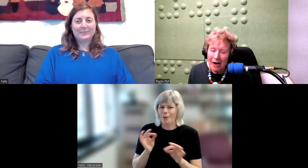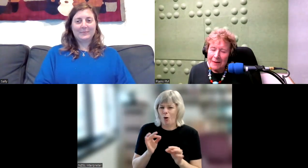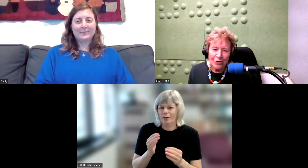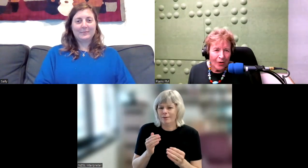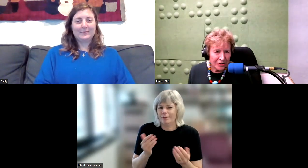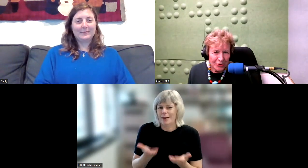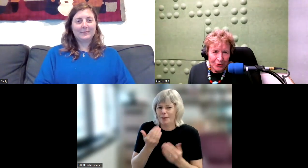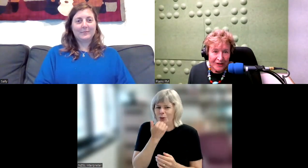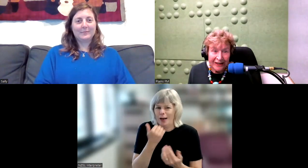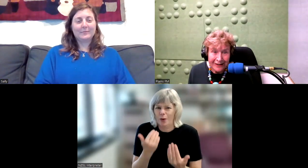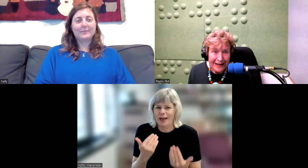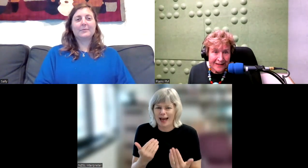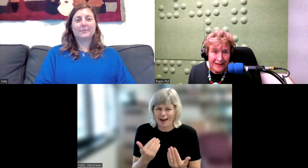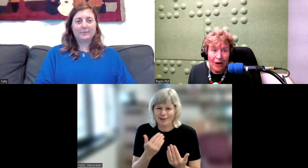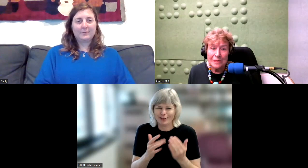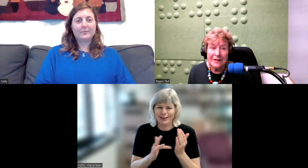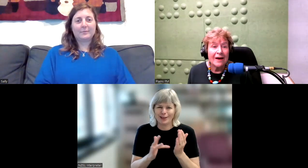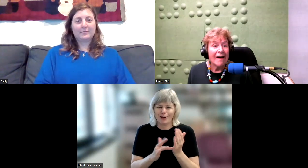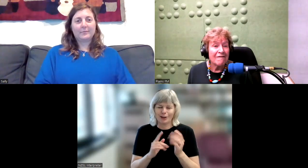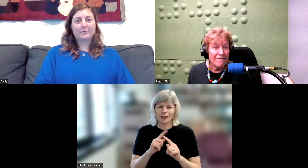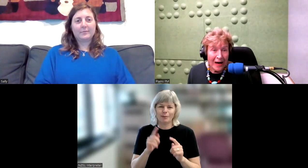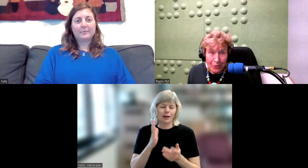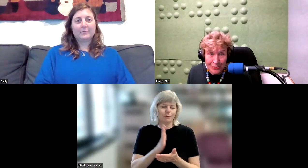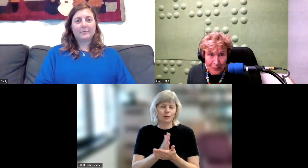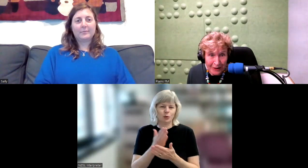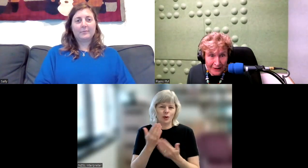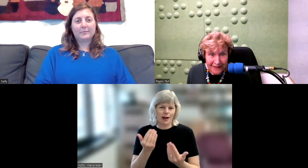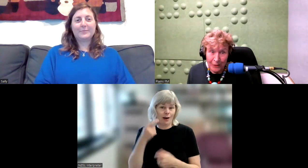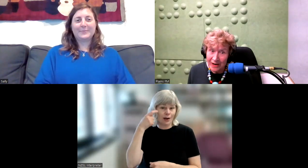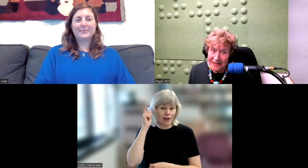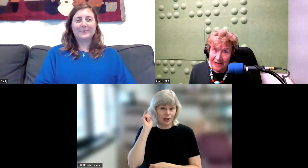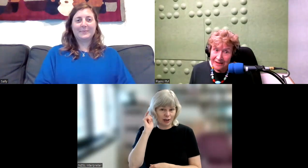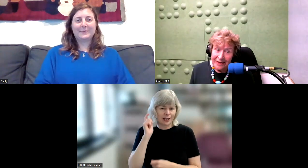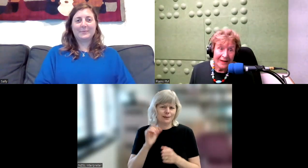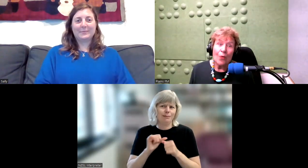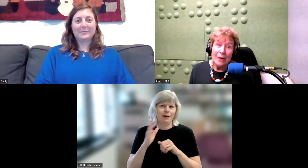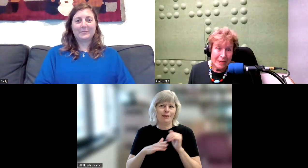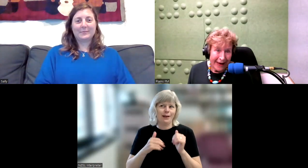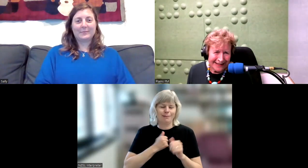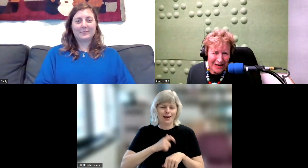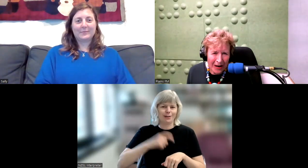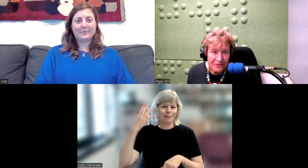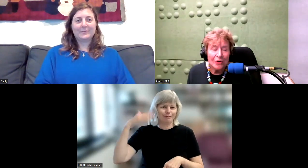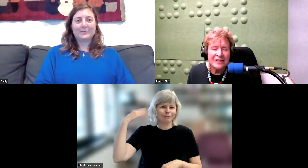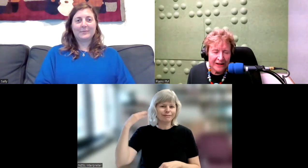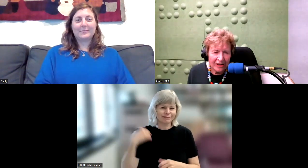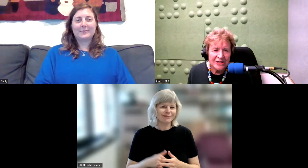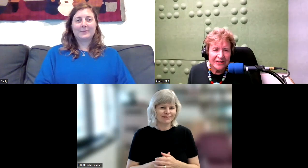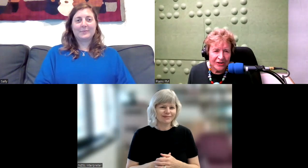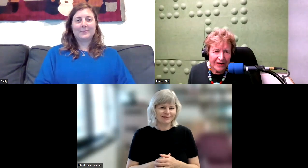I'm quite sure the hearing aids now would be far more superior than when I started way, way back in time. Though technology is a great